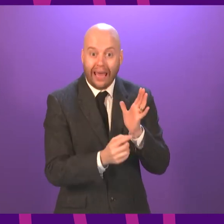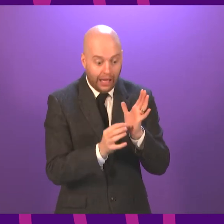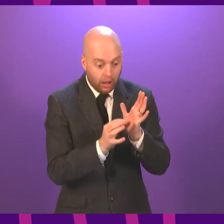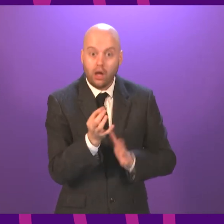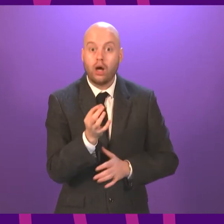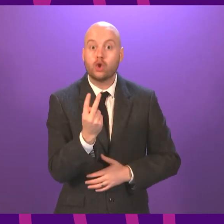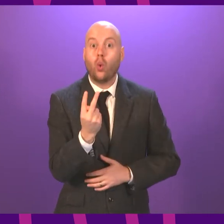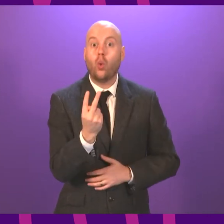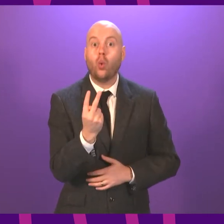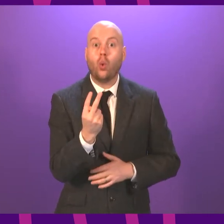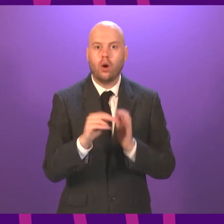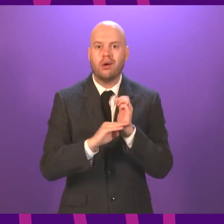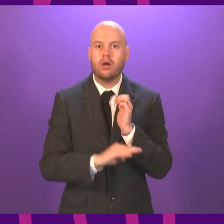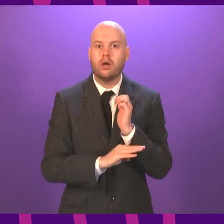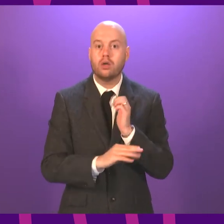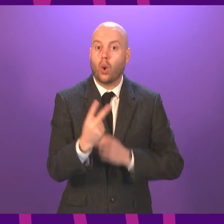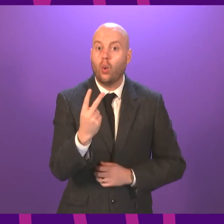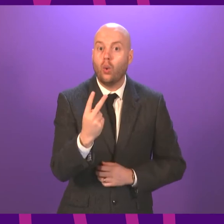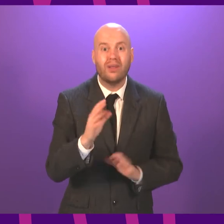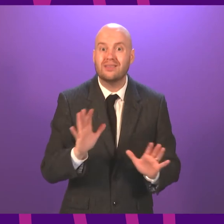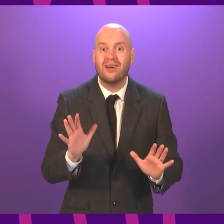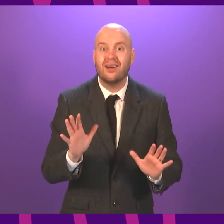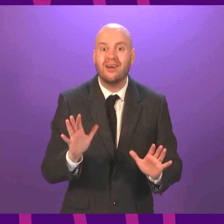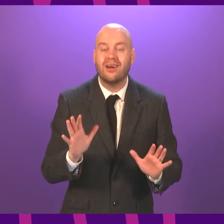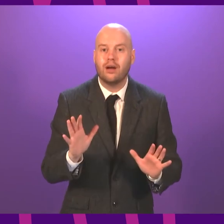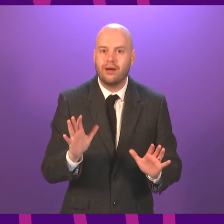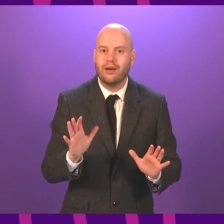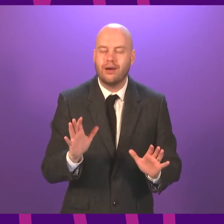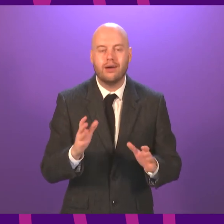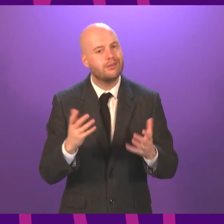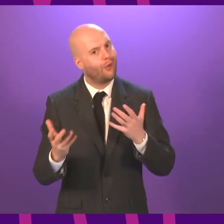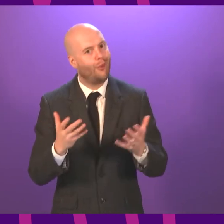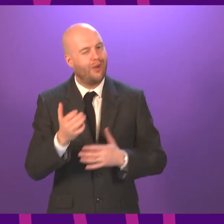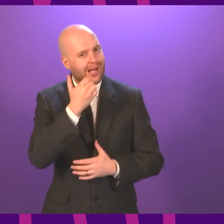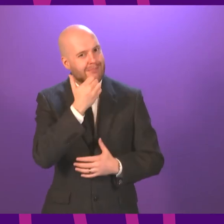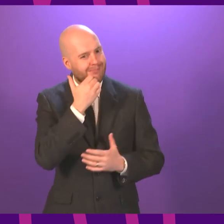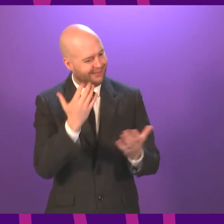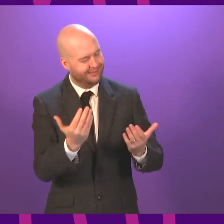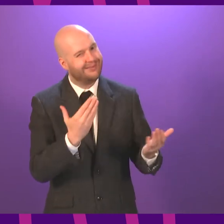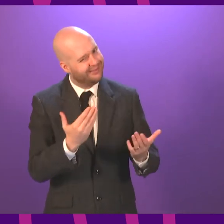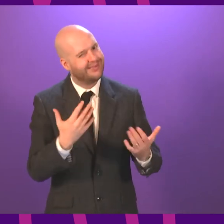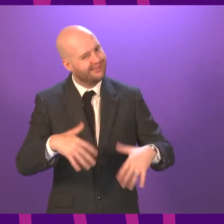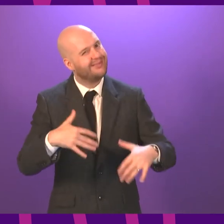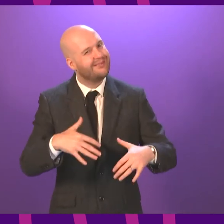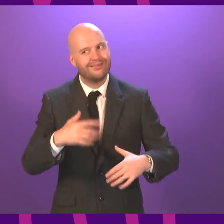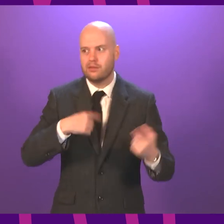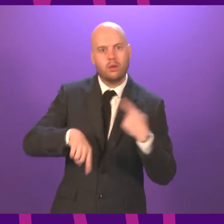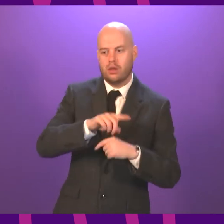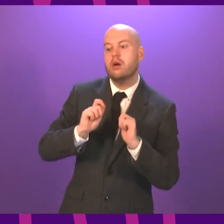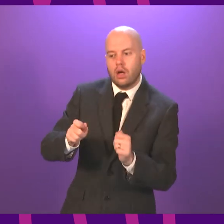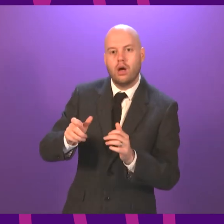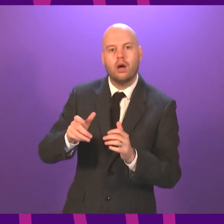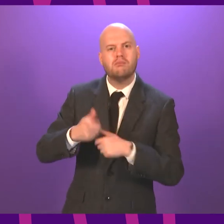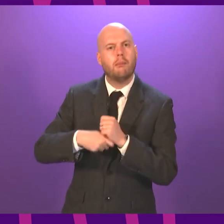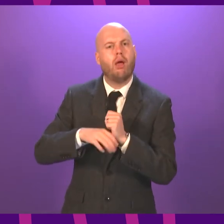2018, 13,000 appeals, seven were downgraded. So that is an exceptional occurrence. But it does